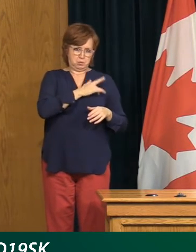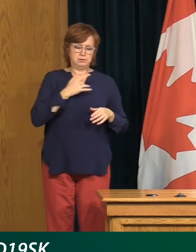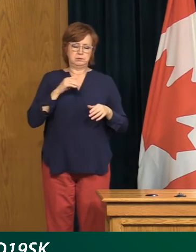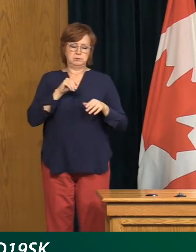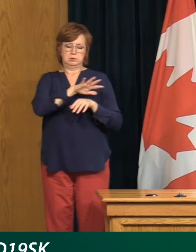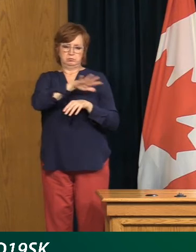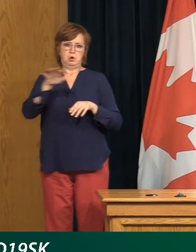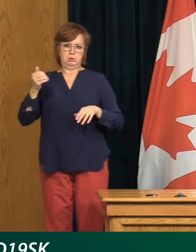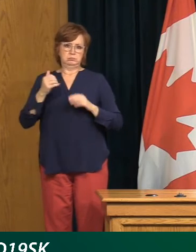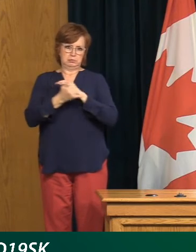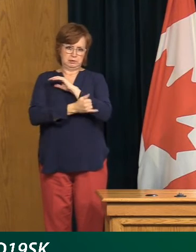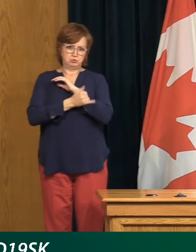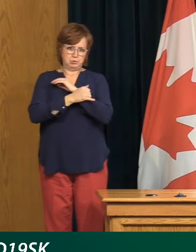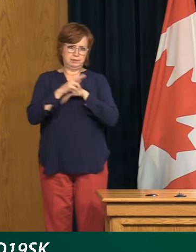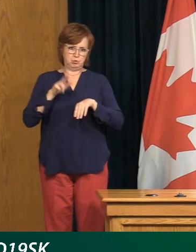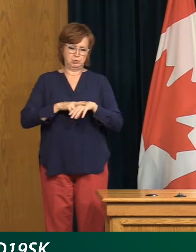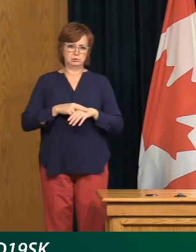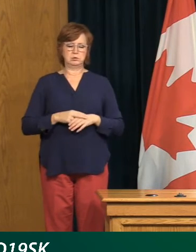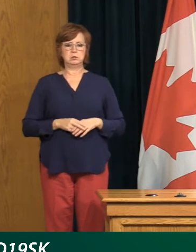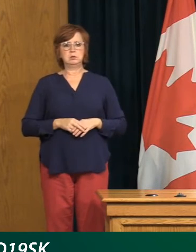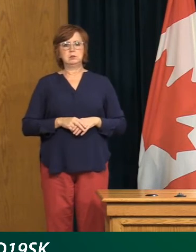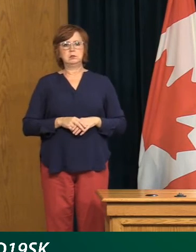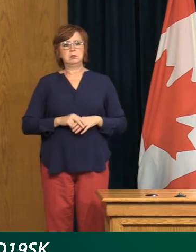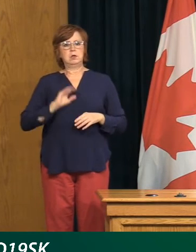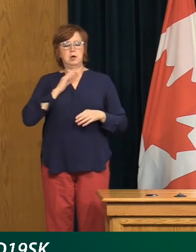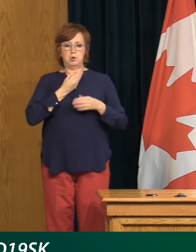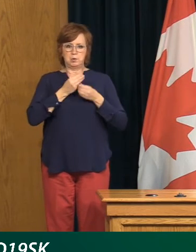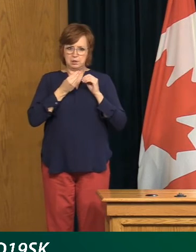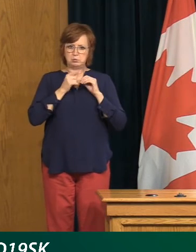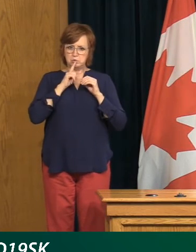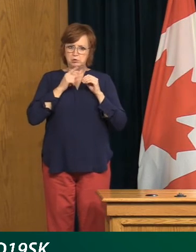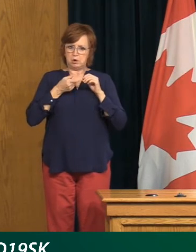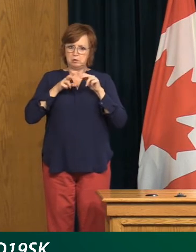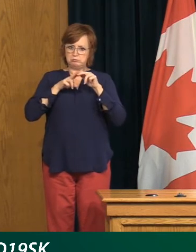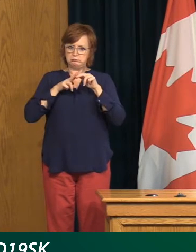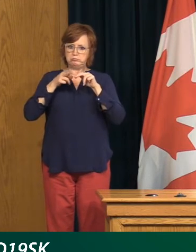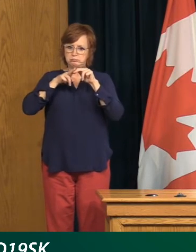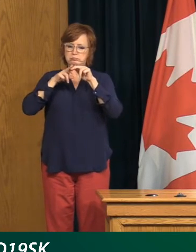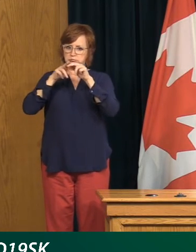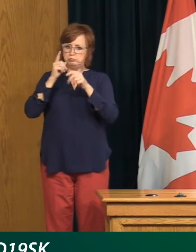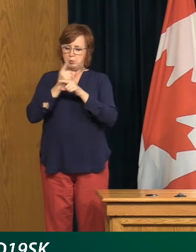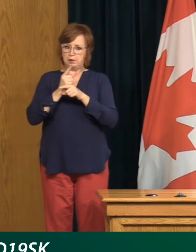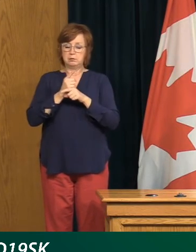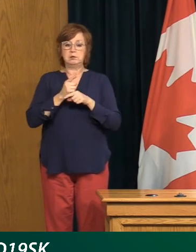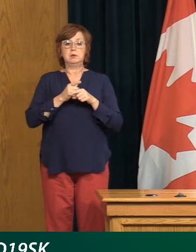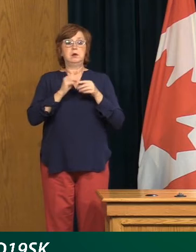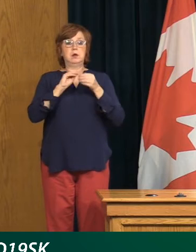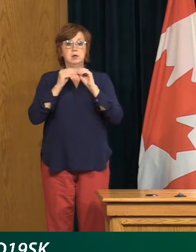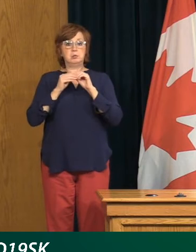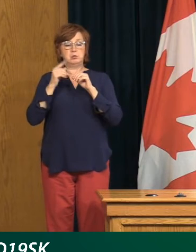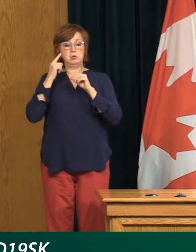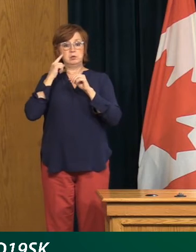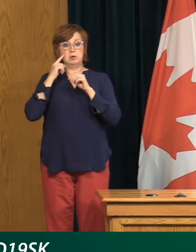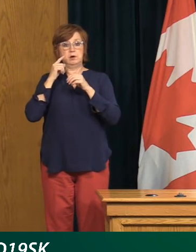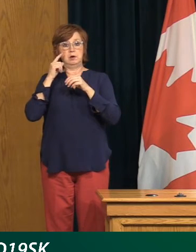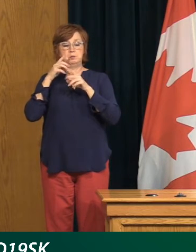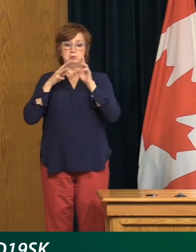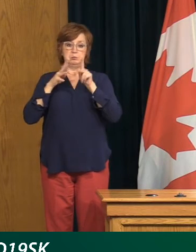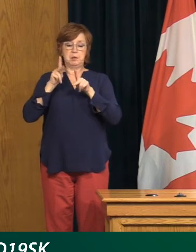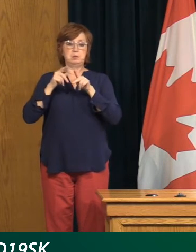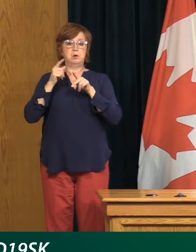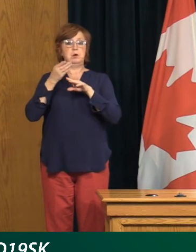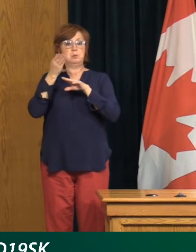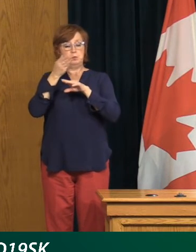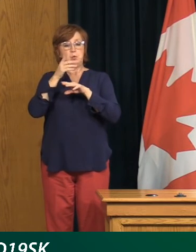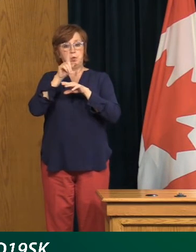on a daily basis are trending upwards. And our case numbers per 100,000 are trending upwards as well. But